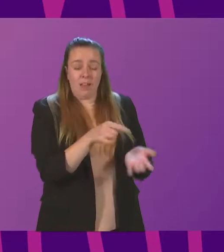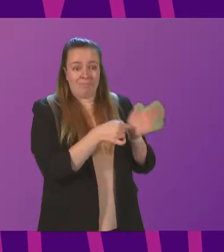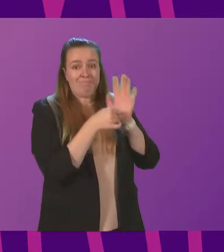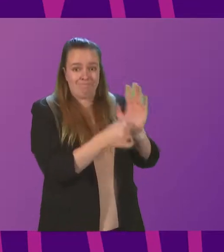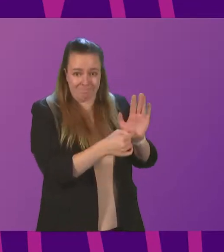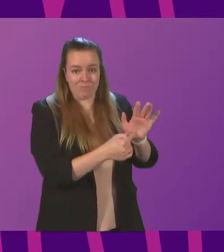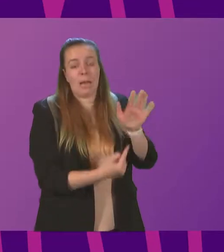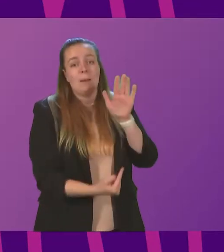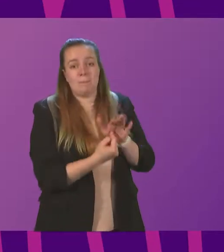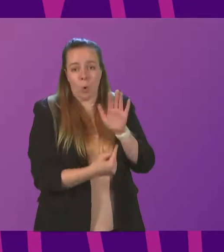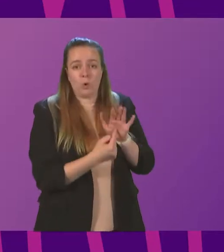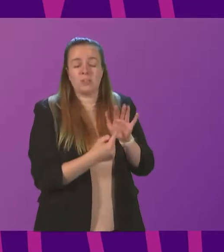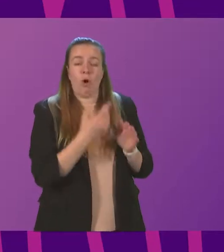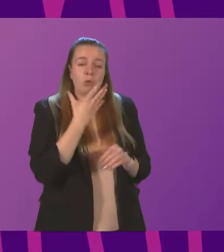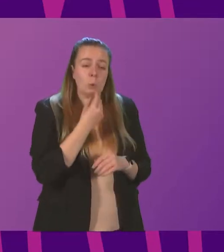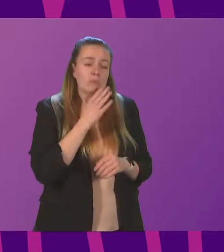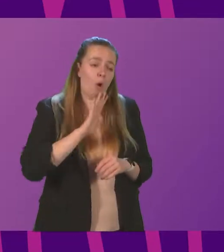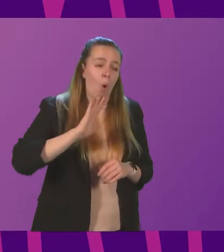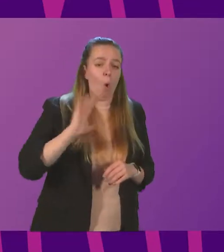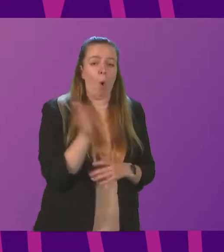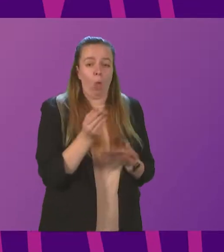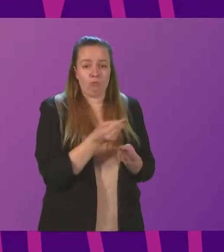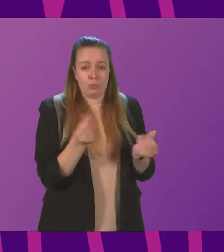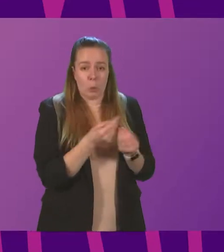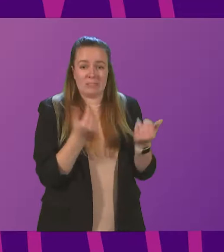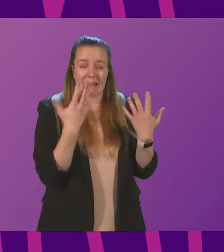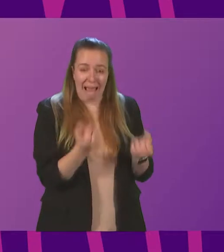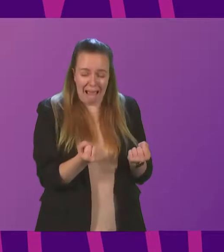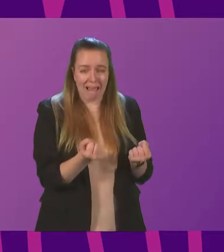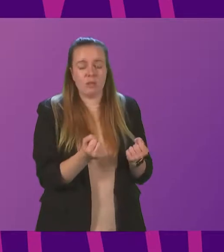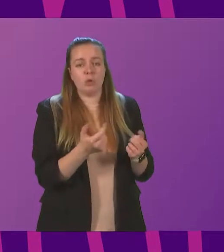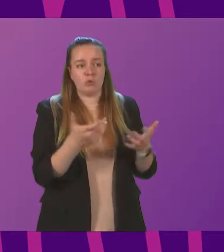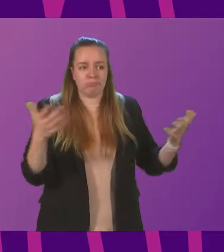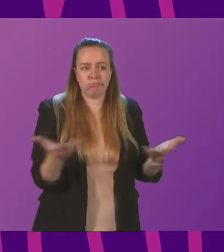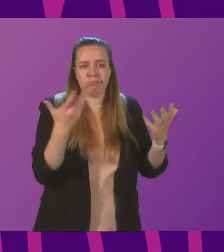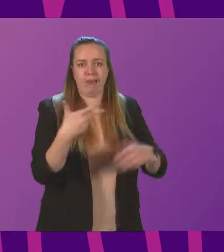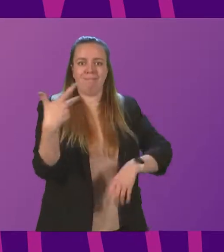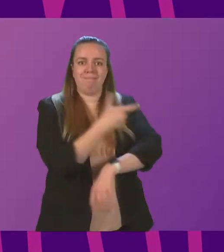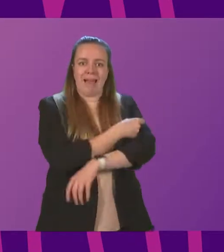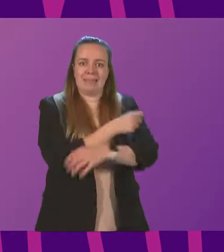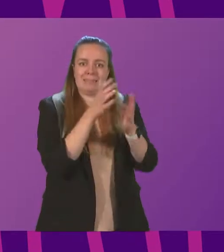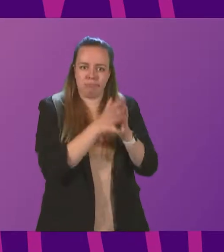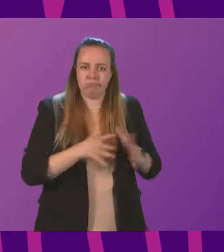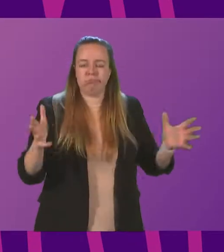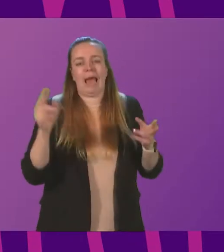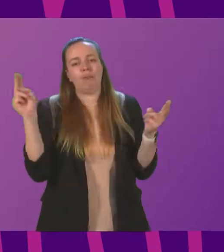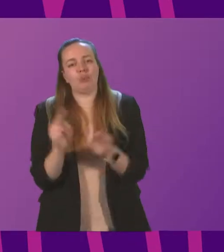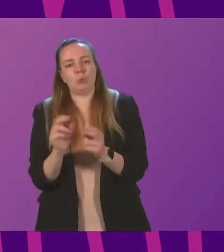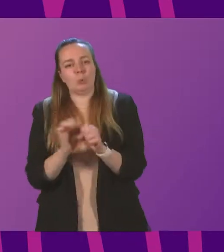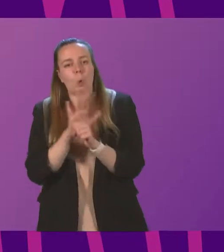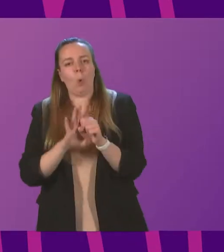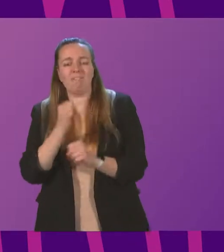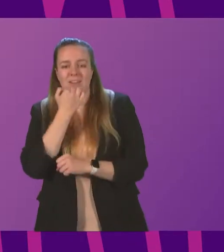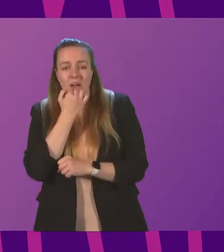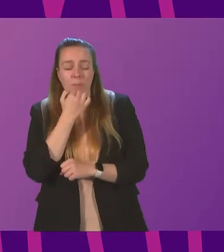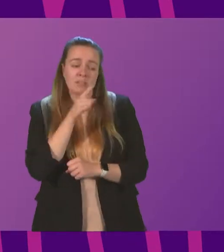importance of using every tool at our disposal to increase vaccine uptake and reduce case numbers? And does he also